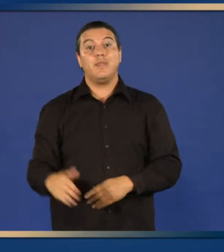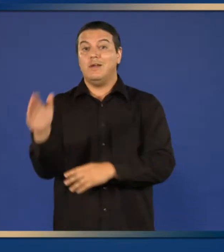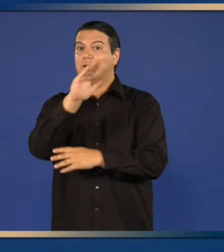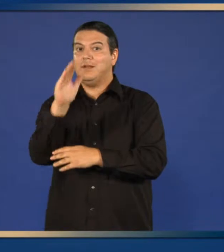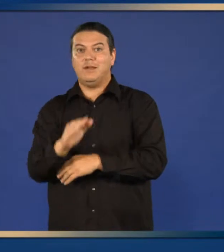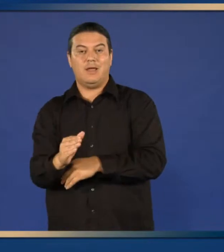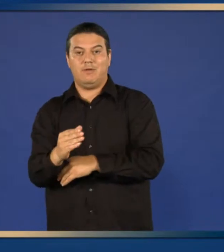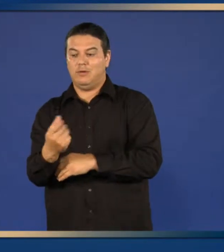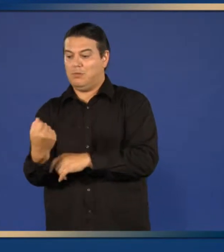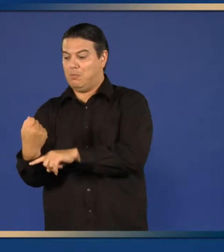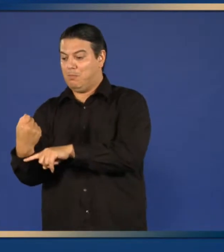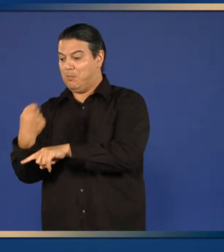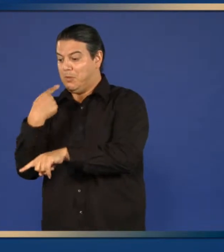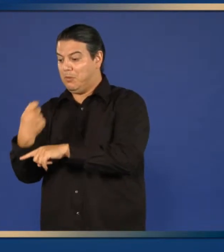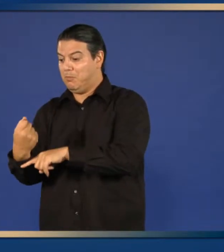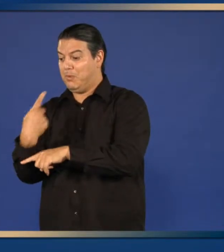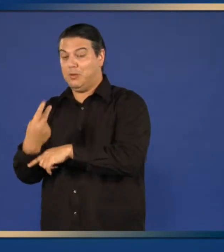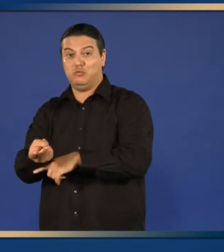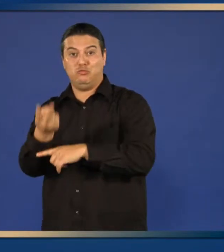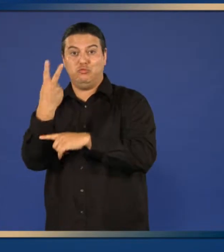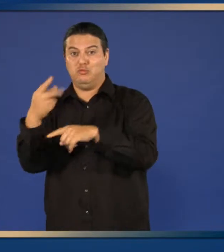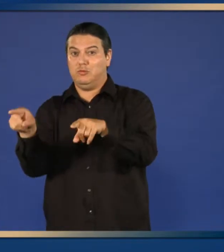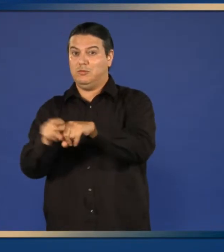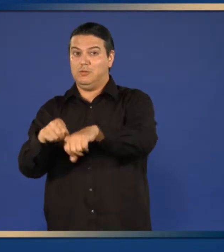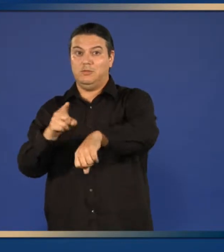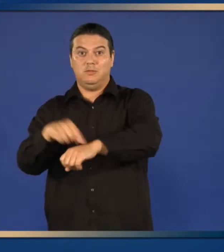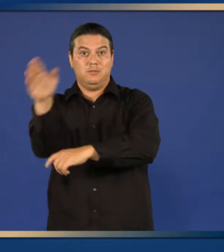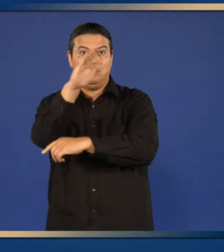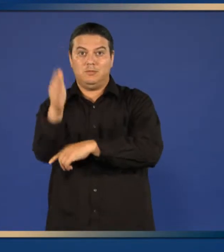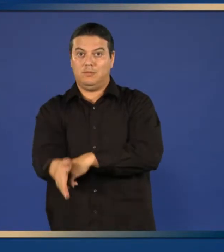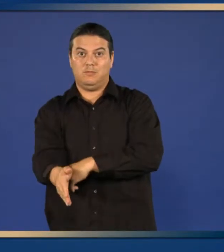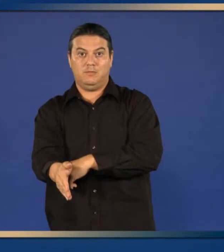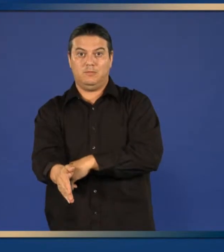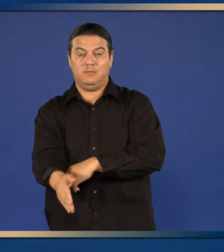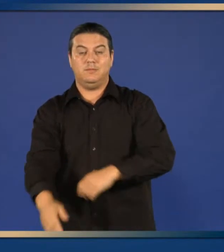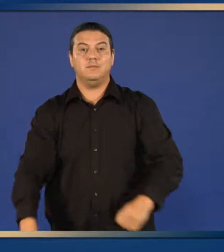Do not take two doses at the same time.